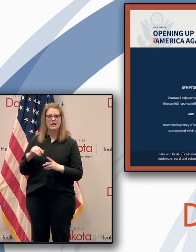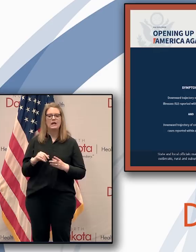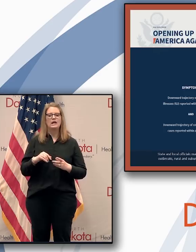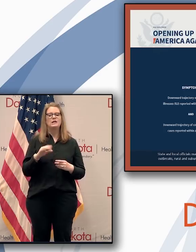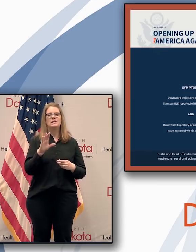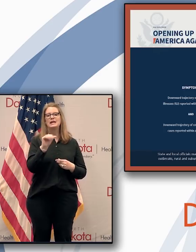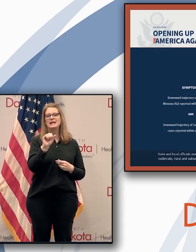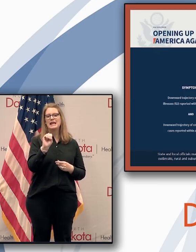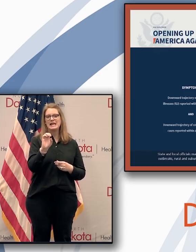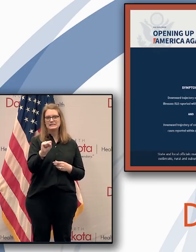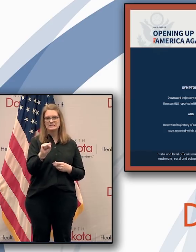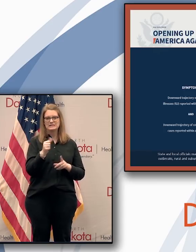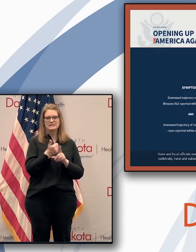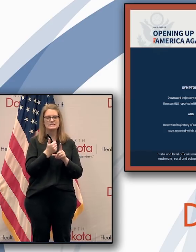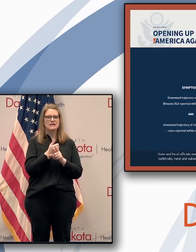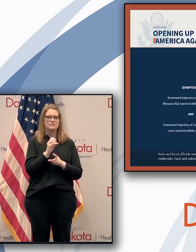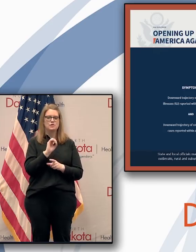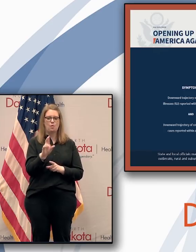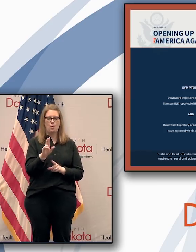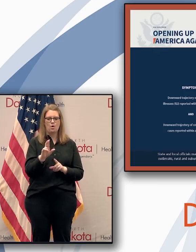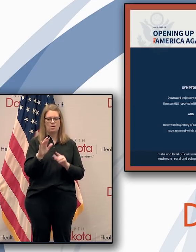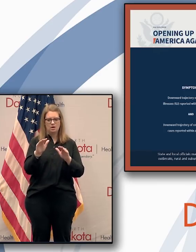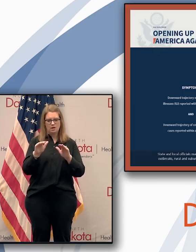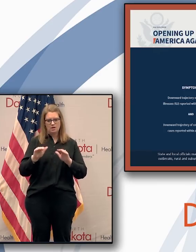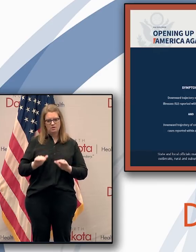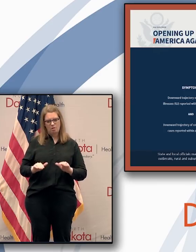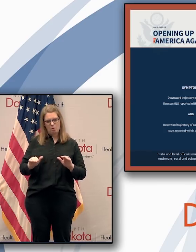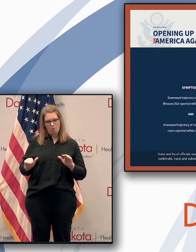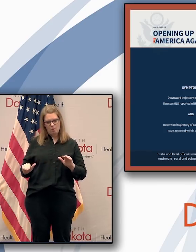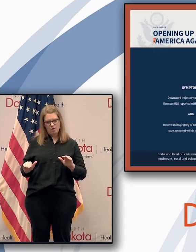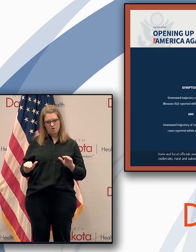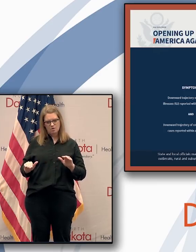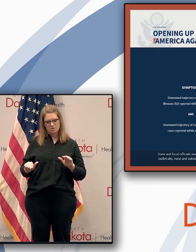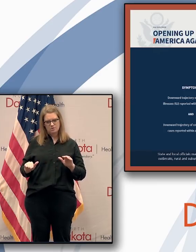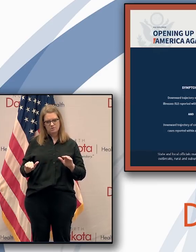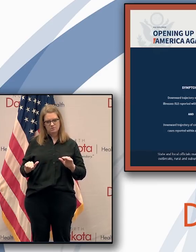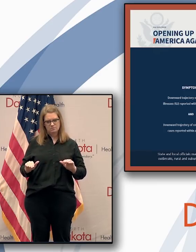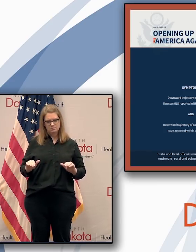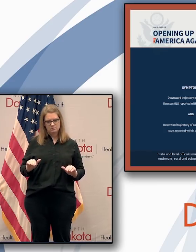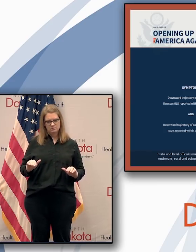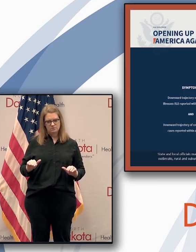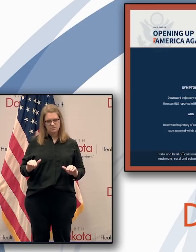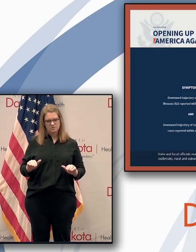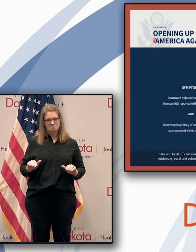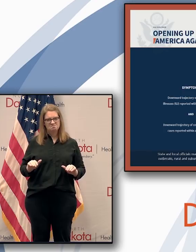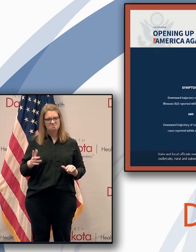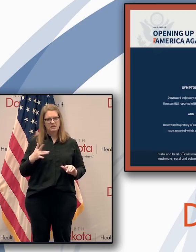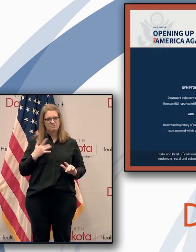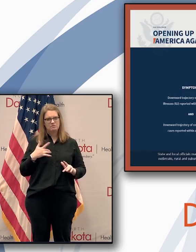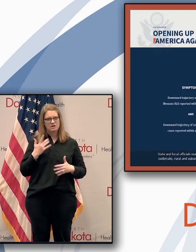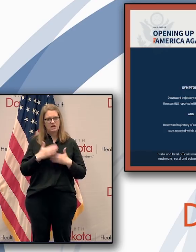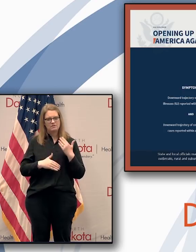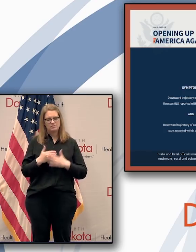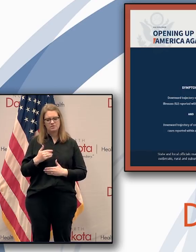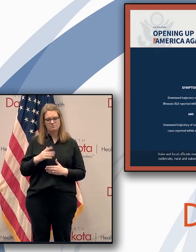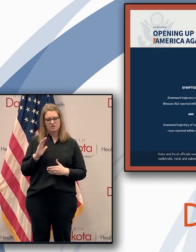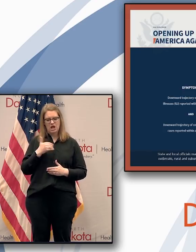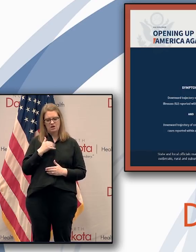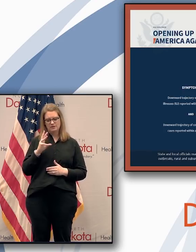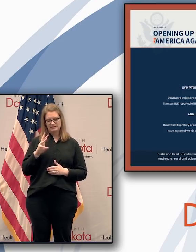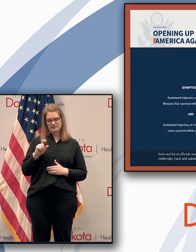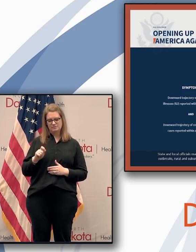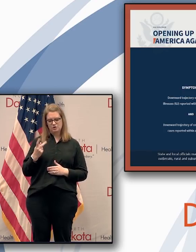here is an or and on the lower half one. This is where we're seeing that we are in line because our at our six point two percent